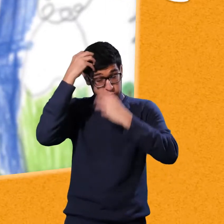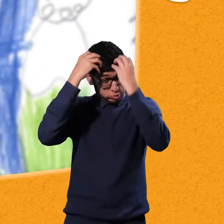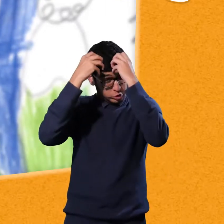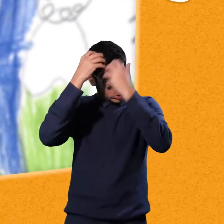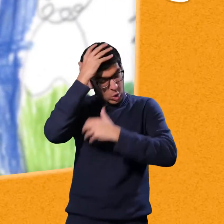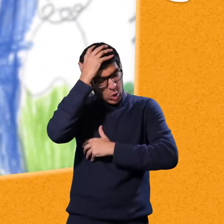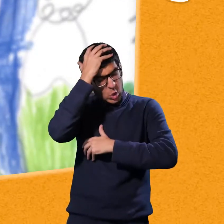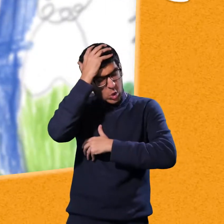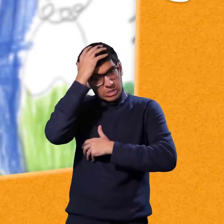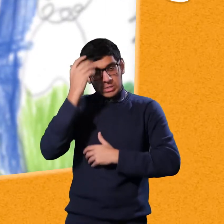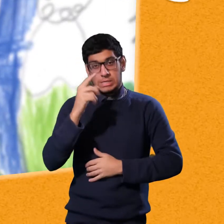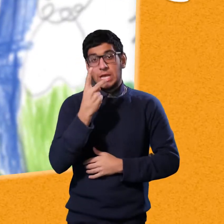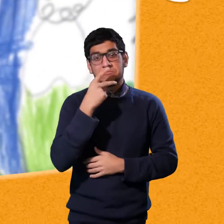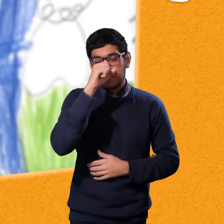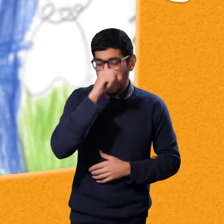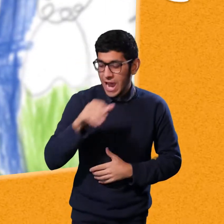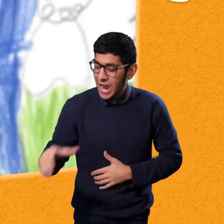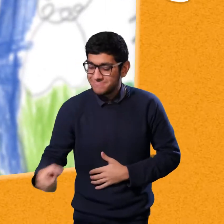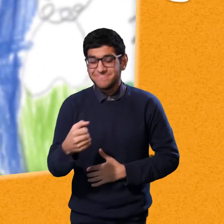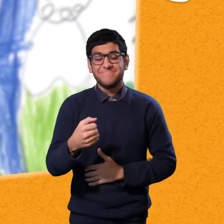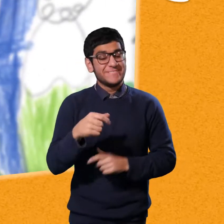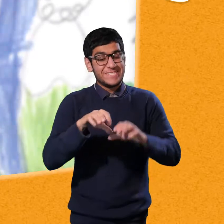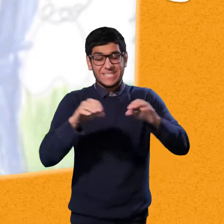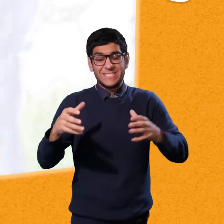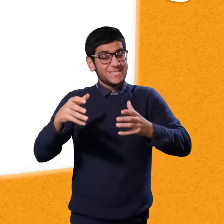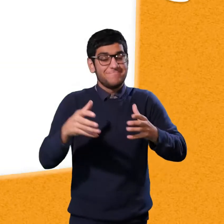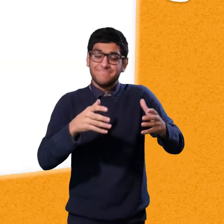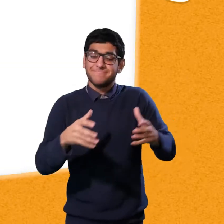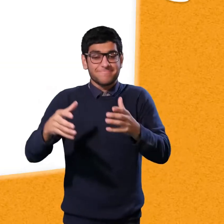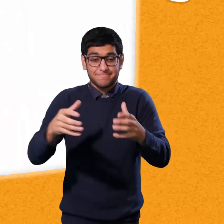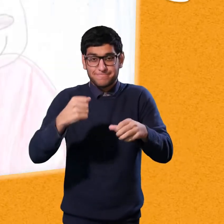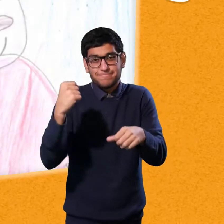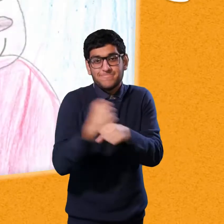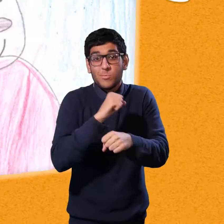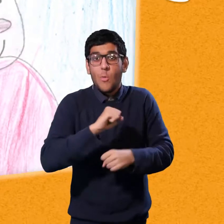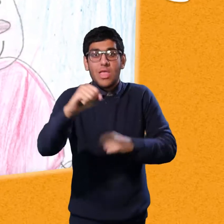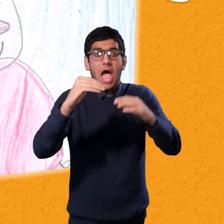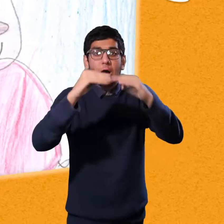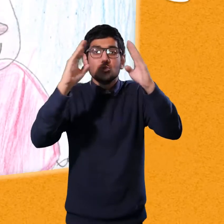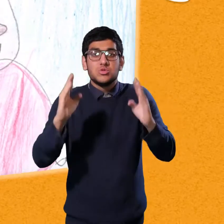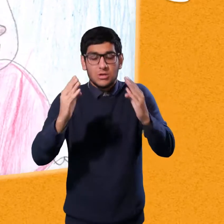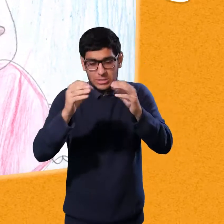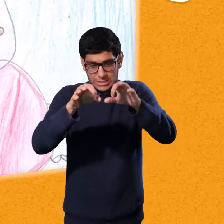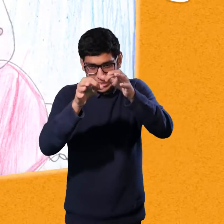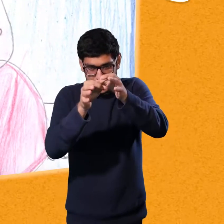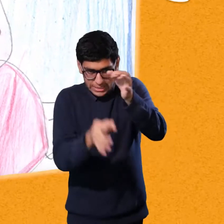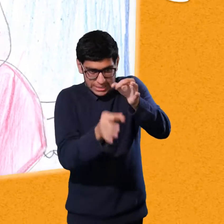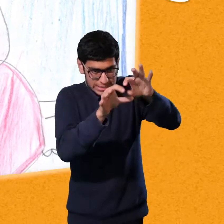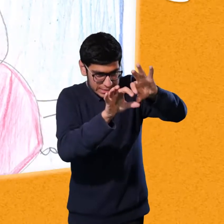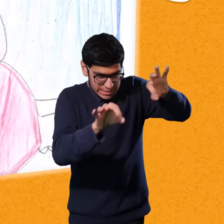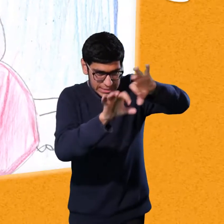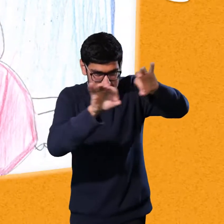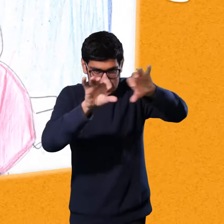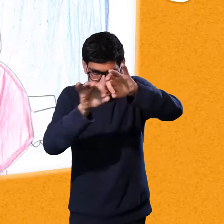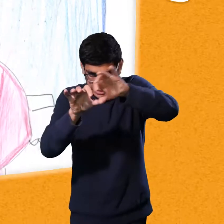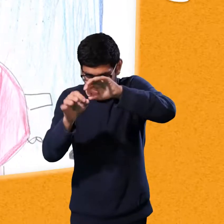Oh, he had such bruises on his head. The second little pig picked up his sticks. And he